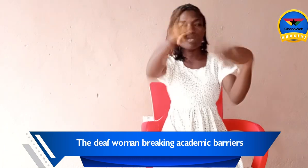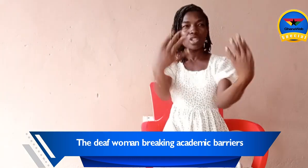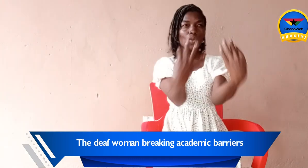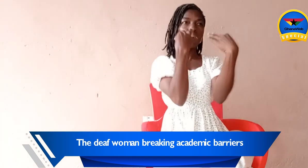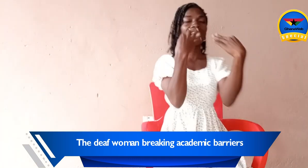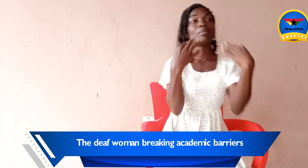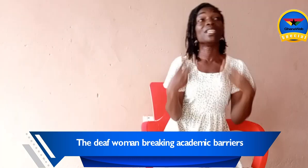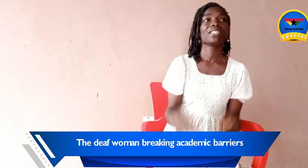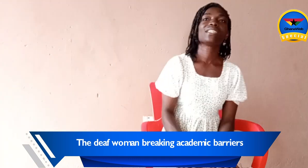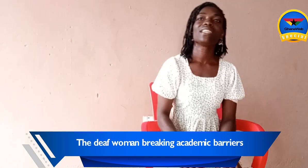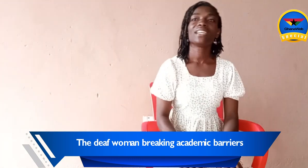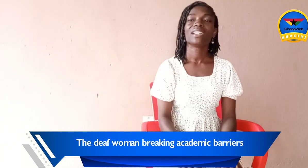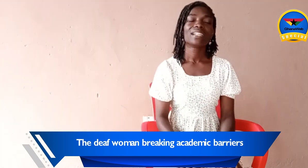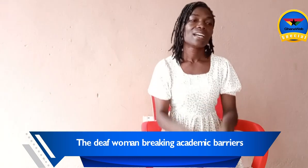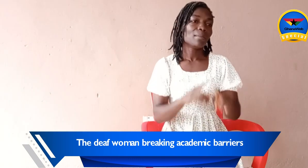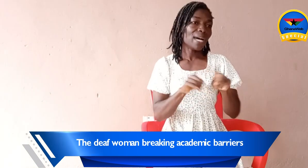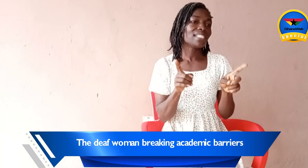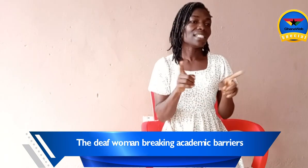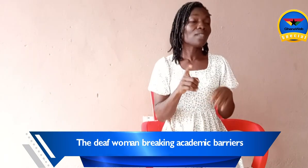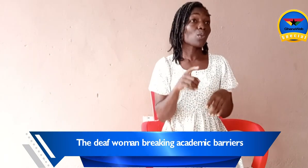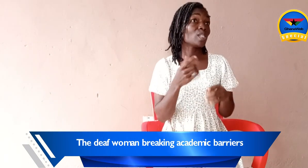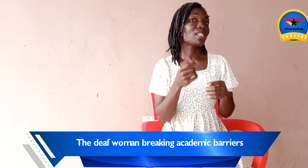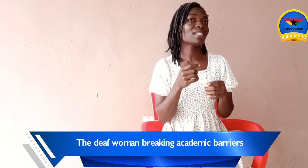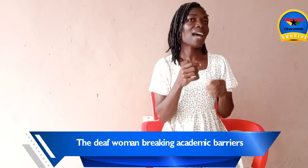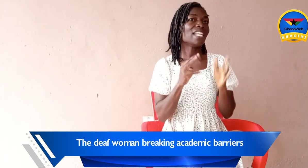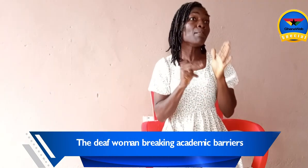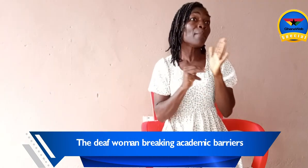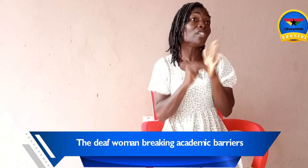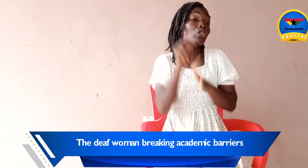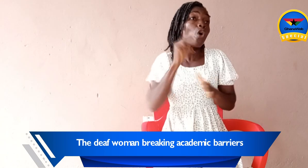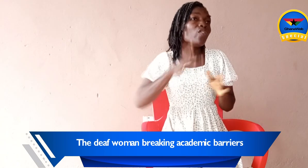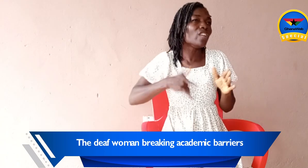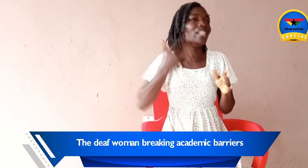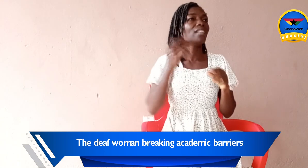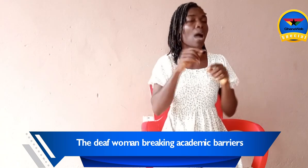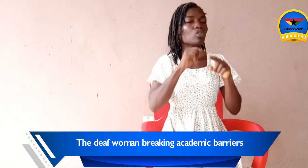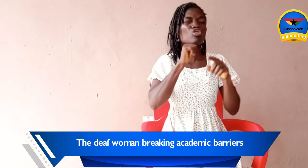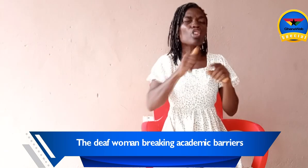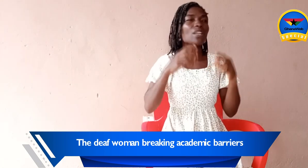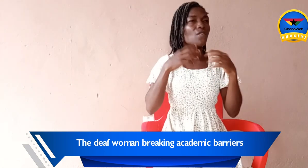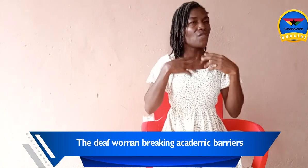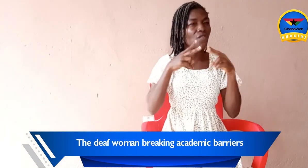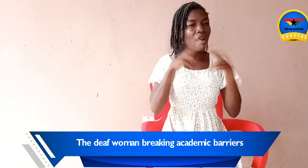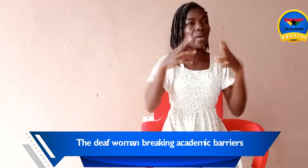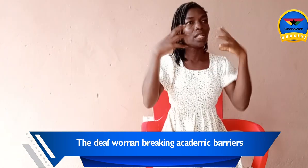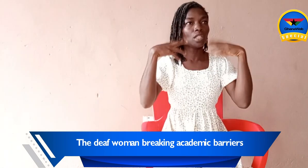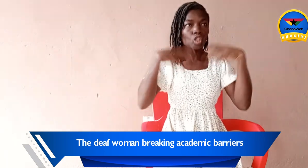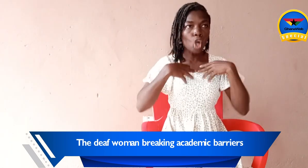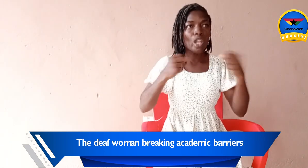watching me. But that was an immature feeling. was not very knowledgeable,